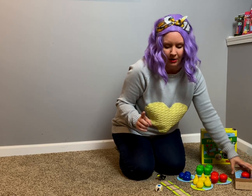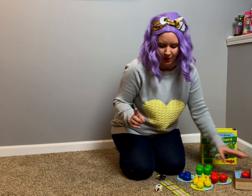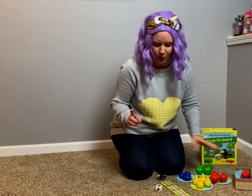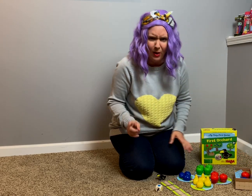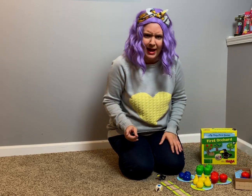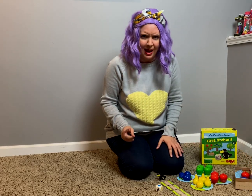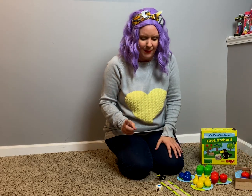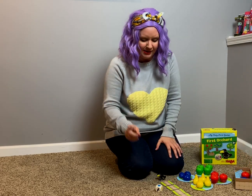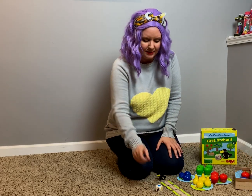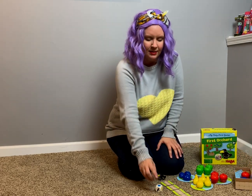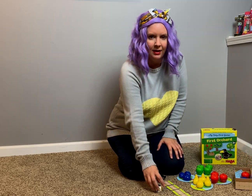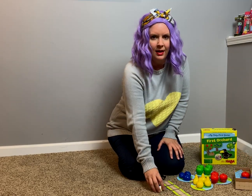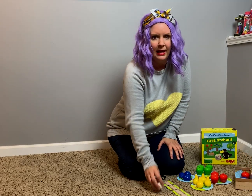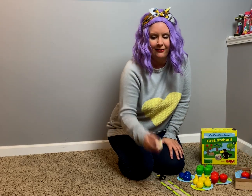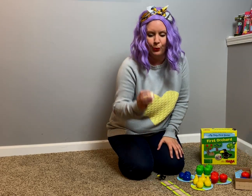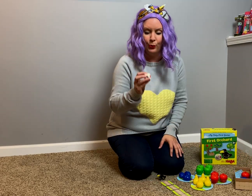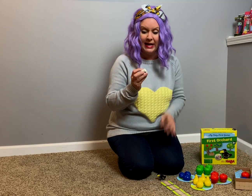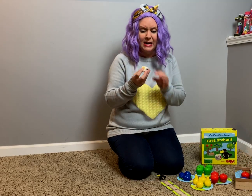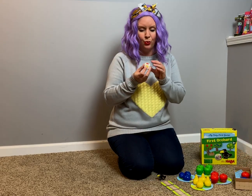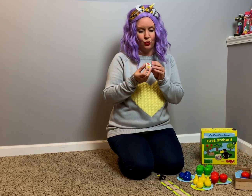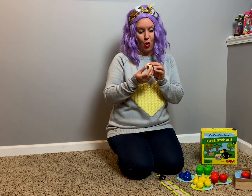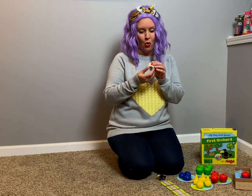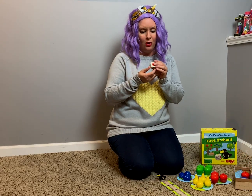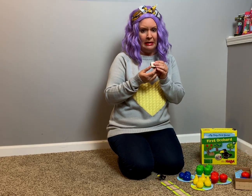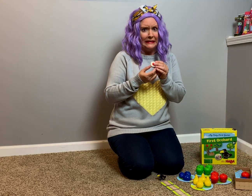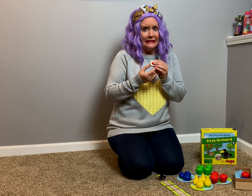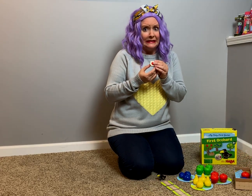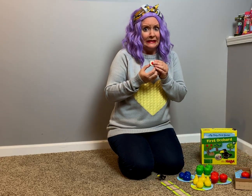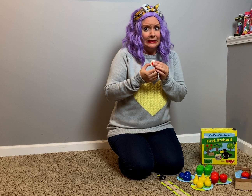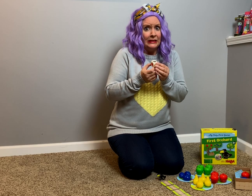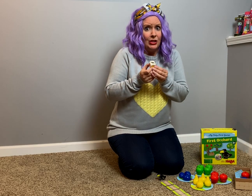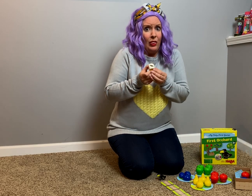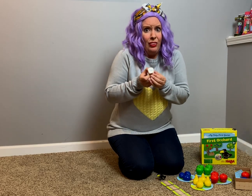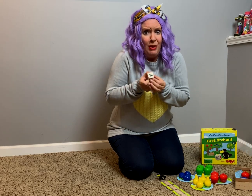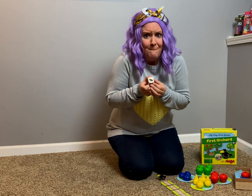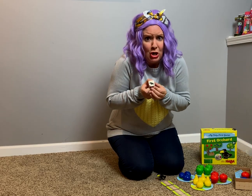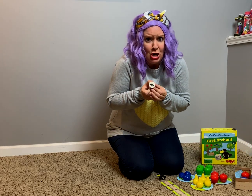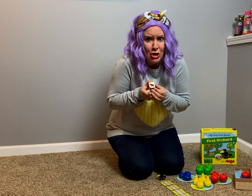what happens if we roll a bird?